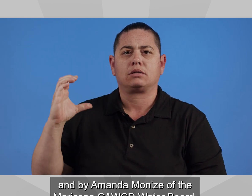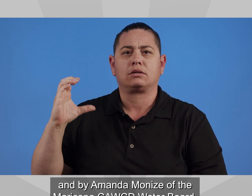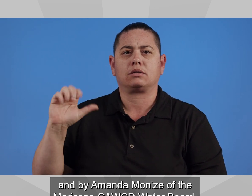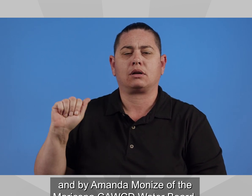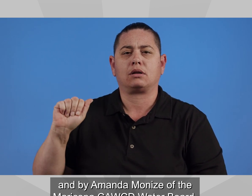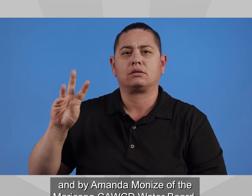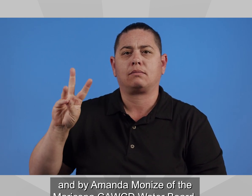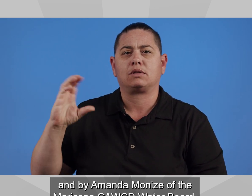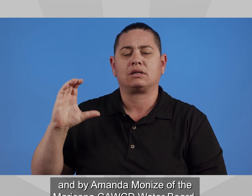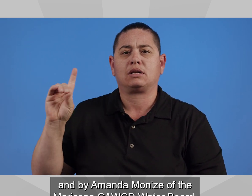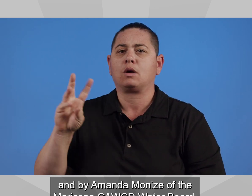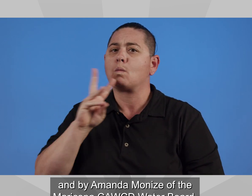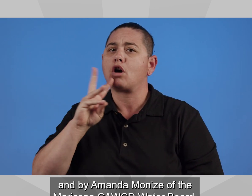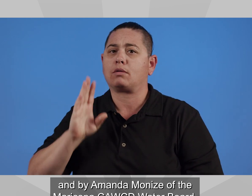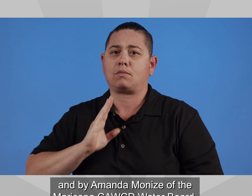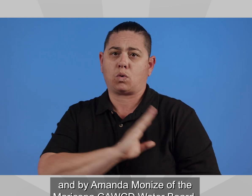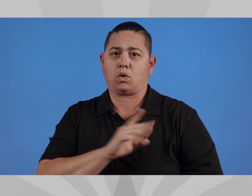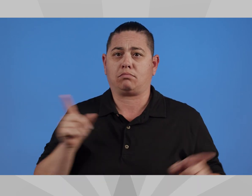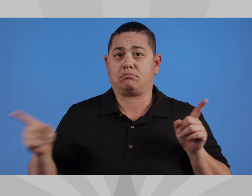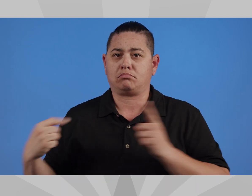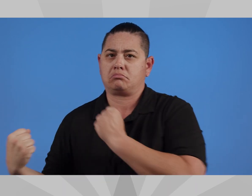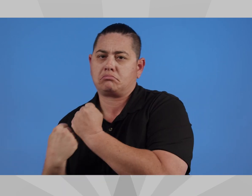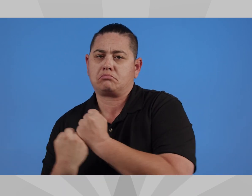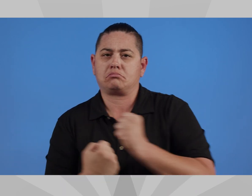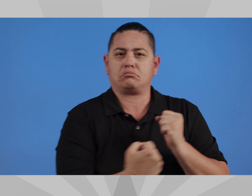Maricopa CAWCD Water Board.